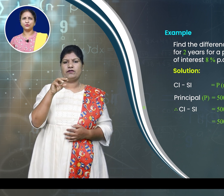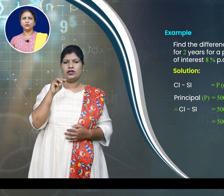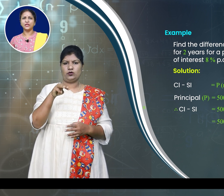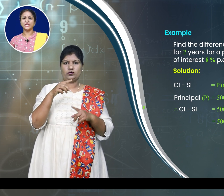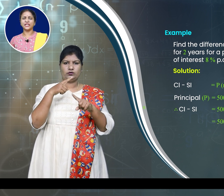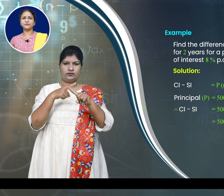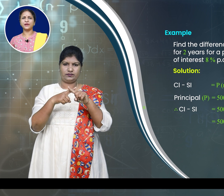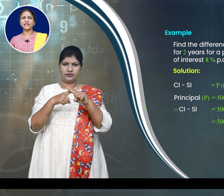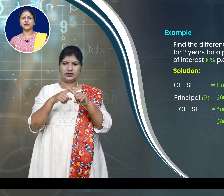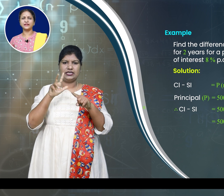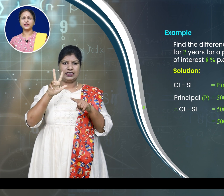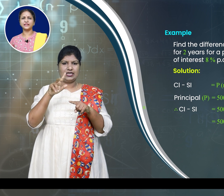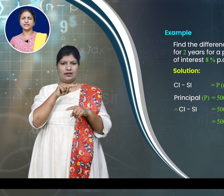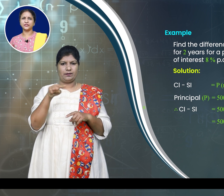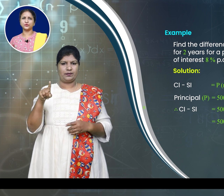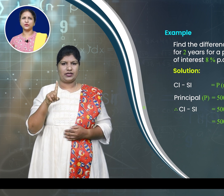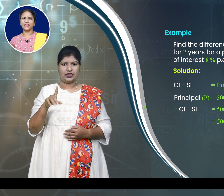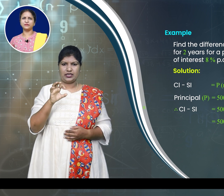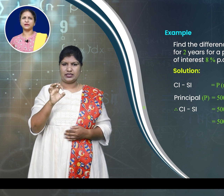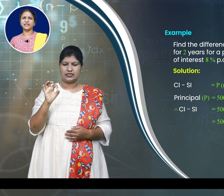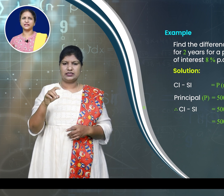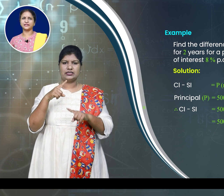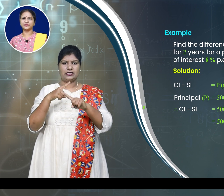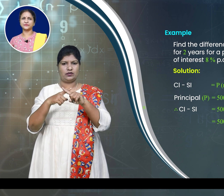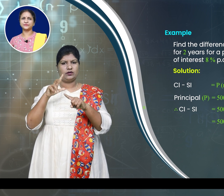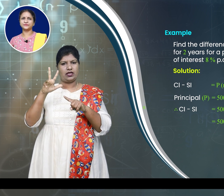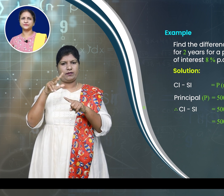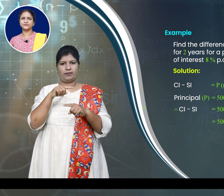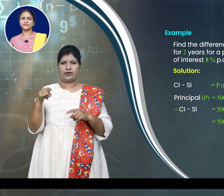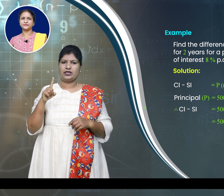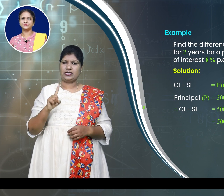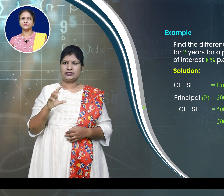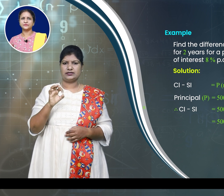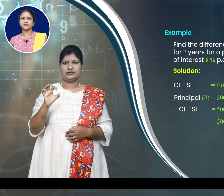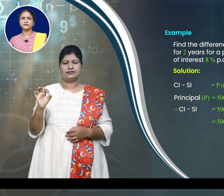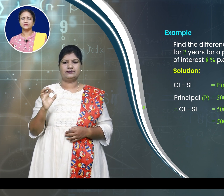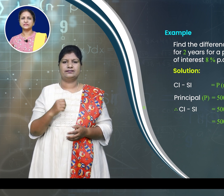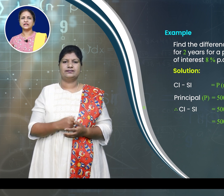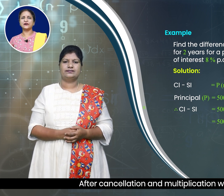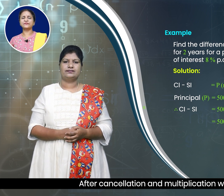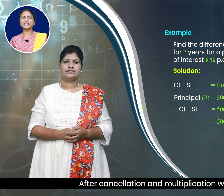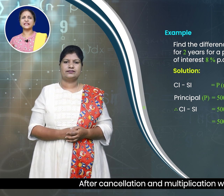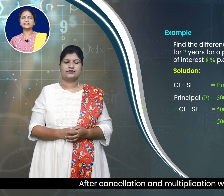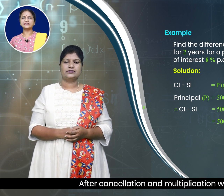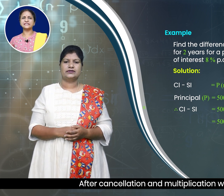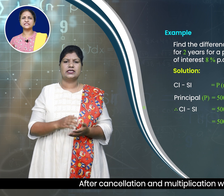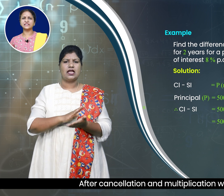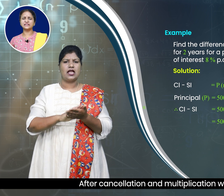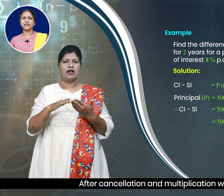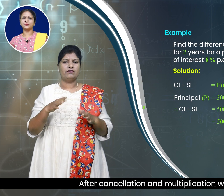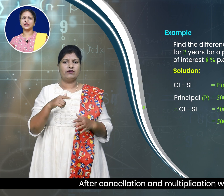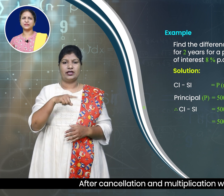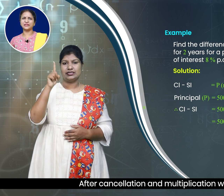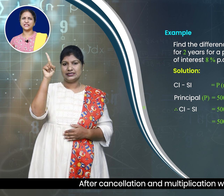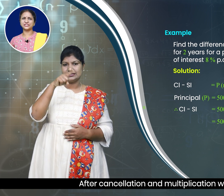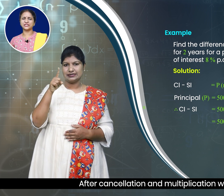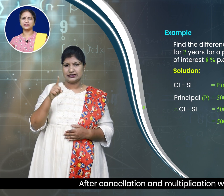8 by 100 into 8 by 100. After cancellation and multiplication. After